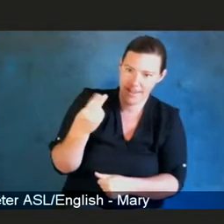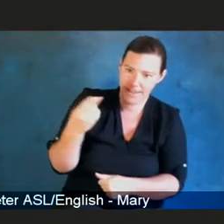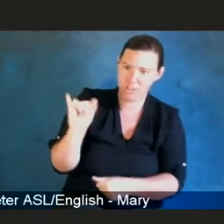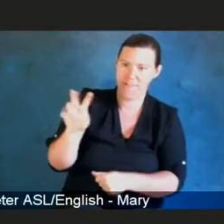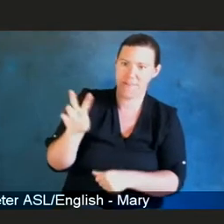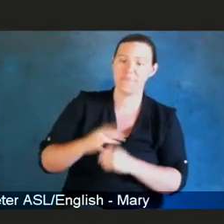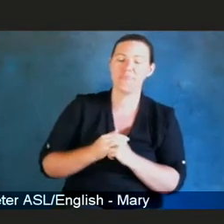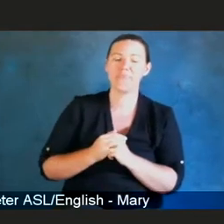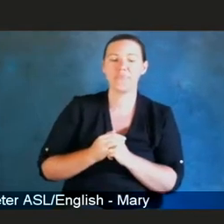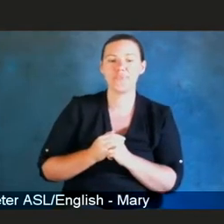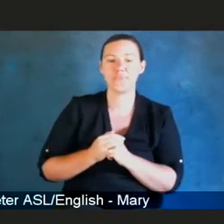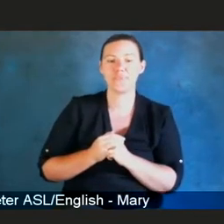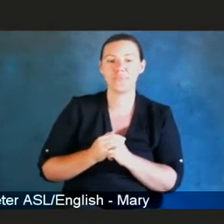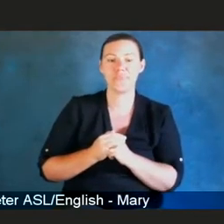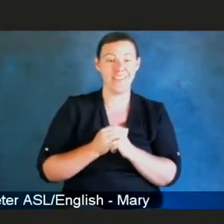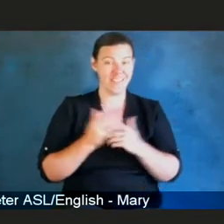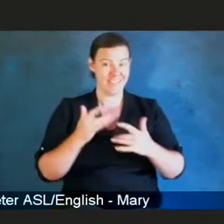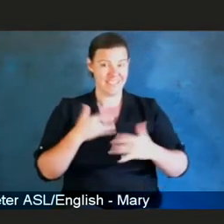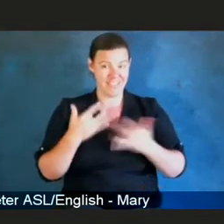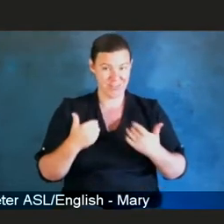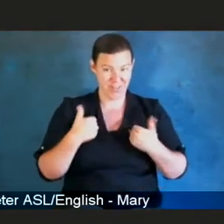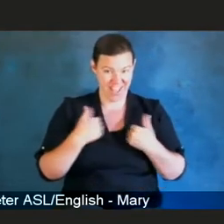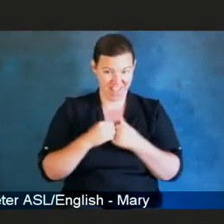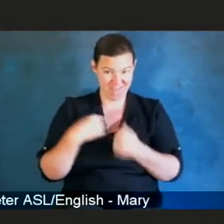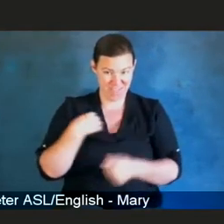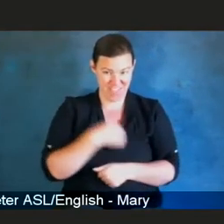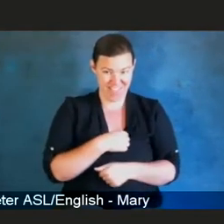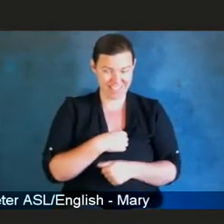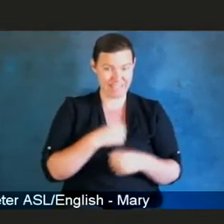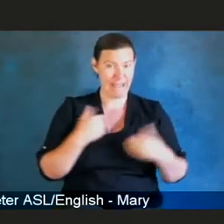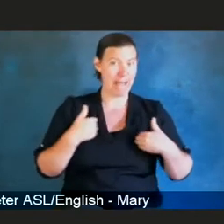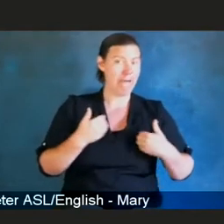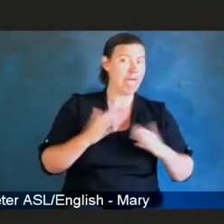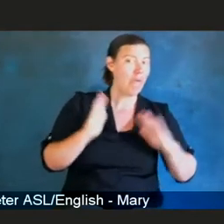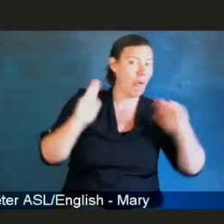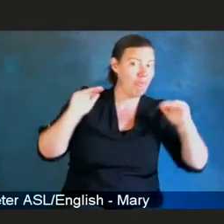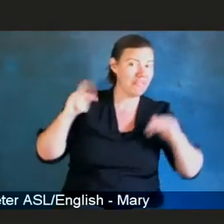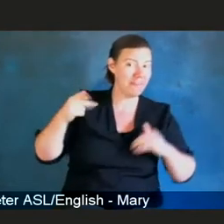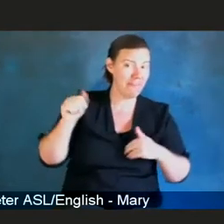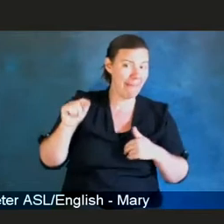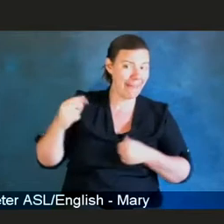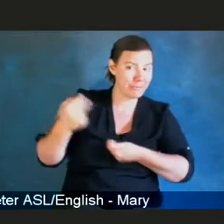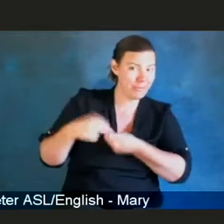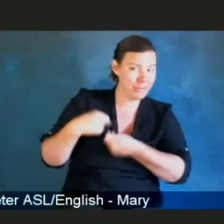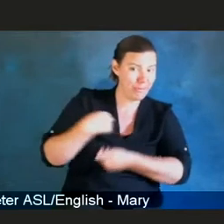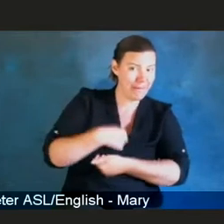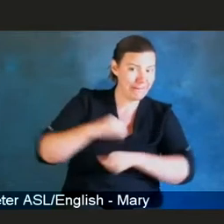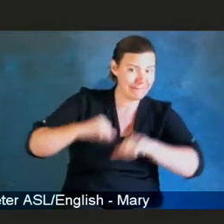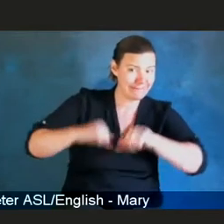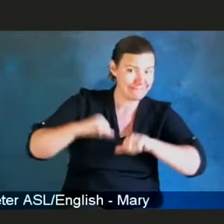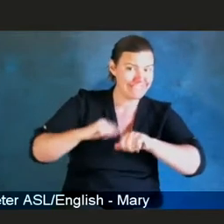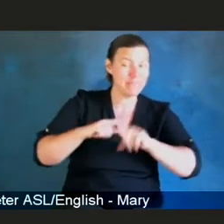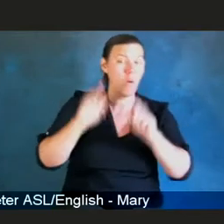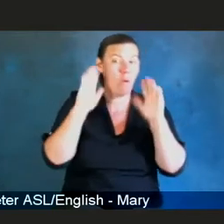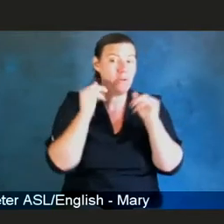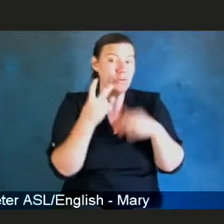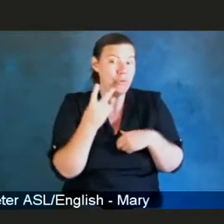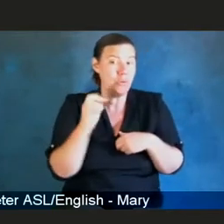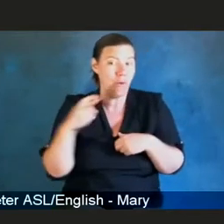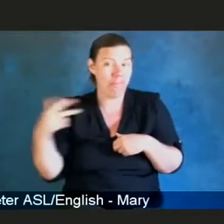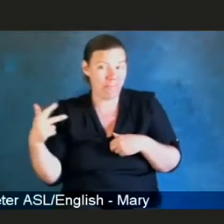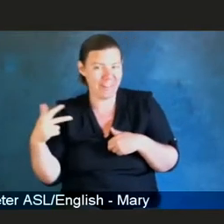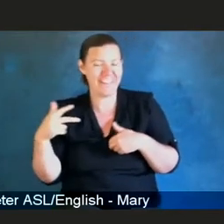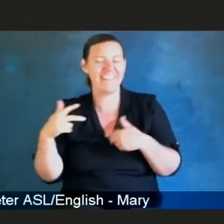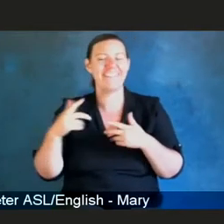if Pat was able to join us. So we either have two or we have three local HIV long-term survivors who have helped shape